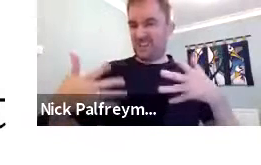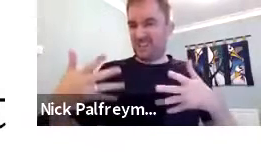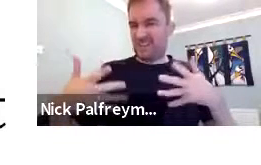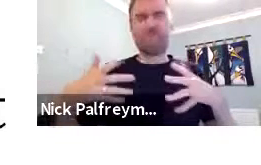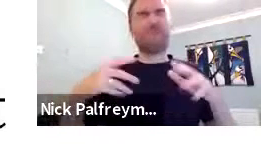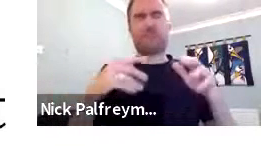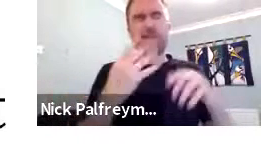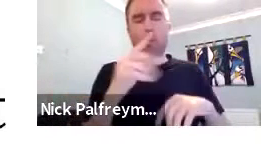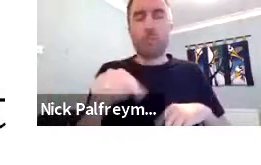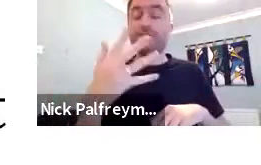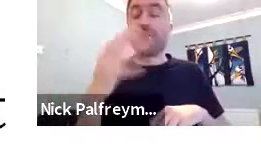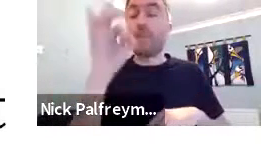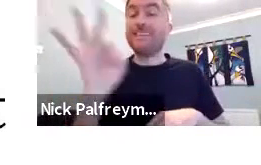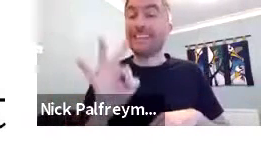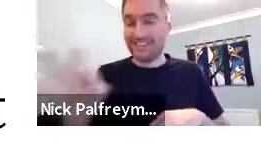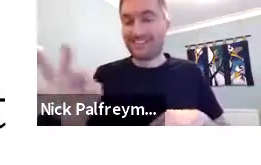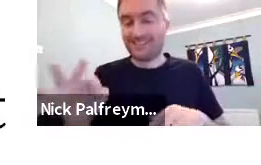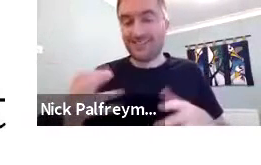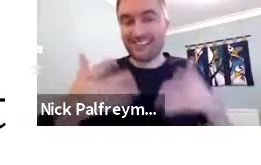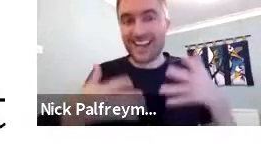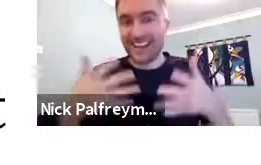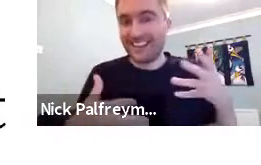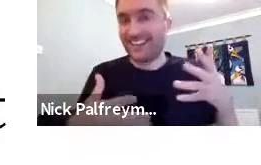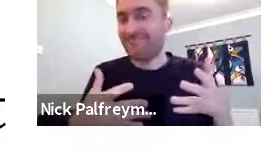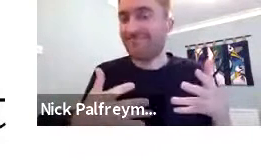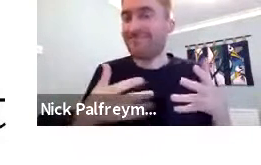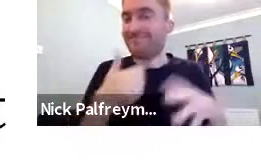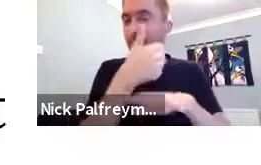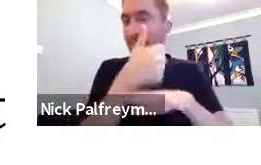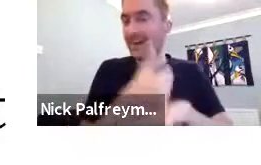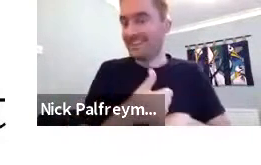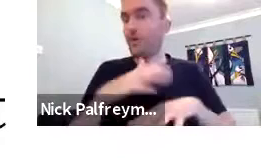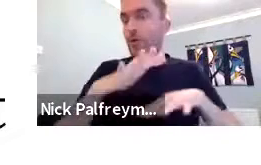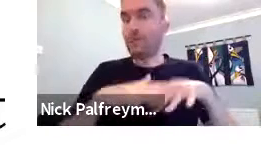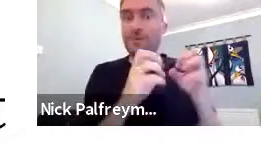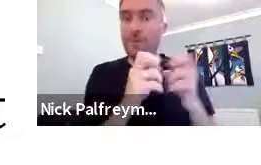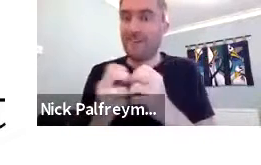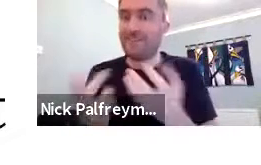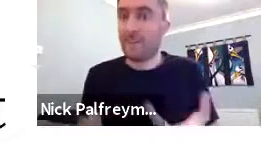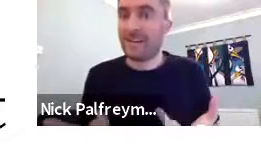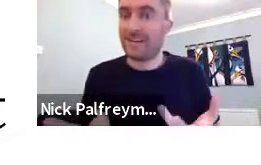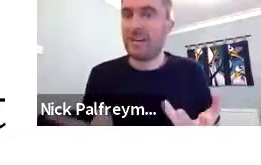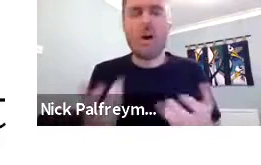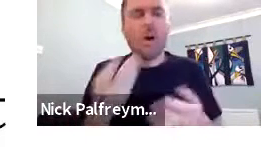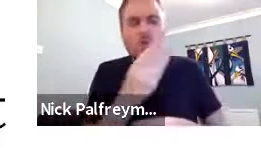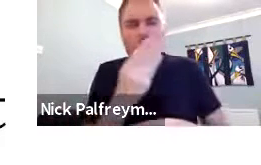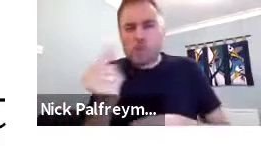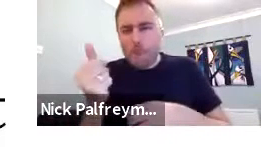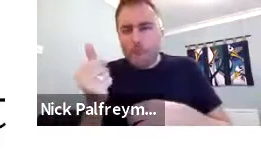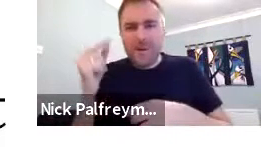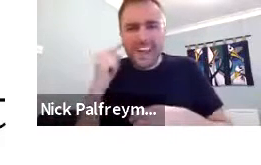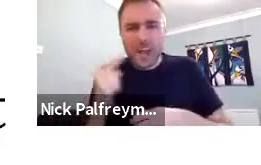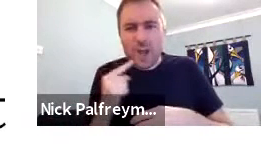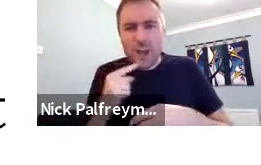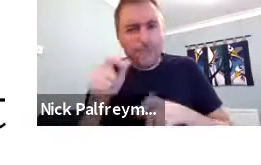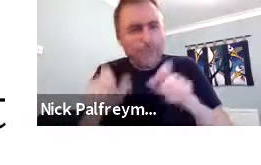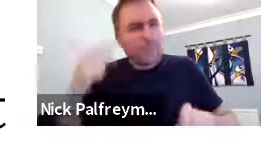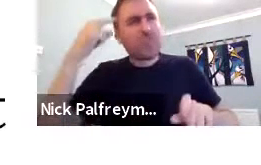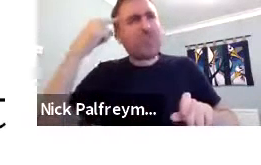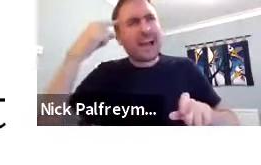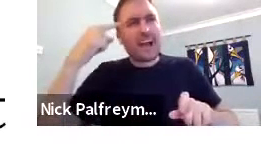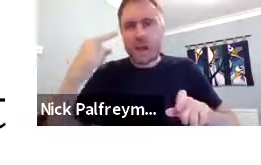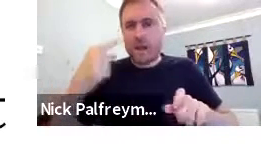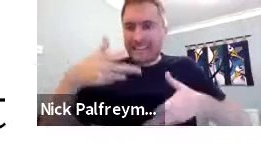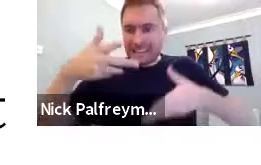are based on the manual alphabet, there's 4.5% of signs based on the manual